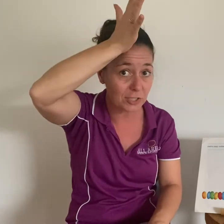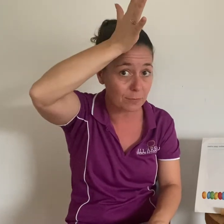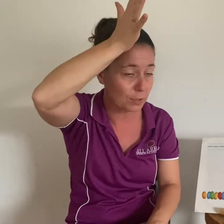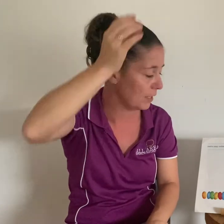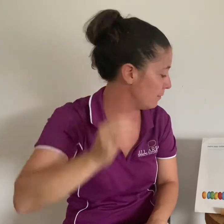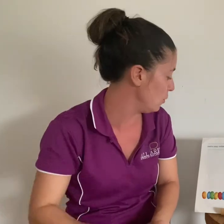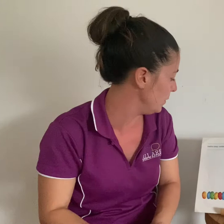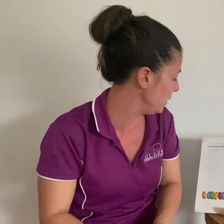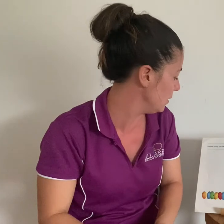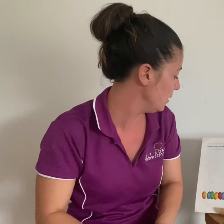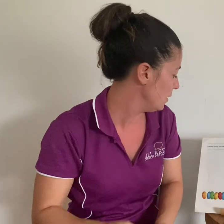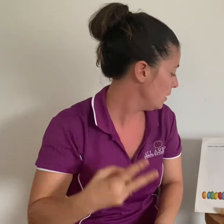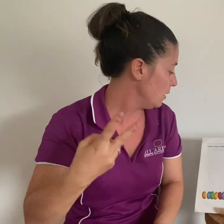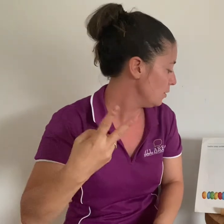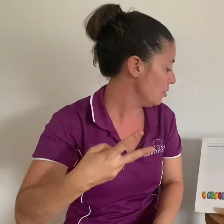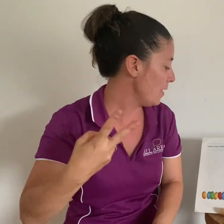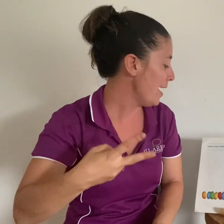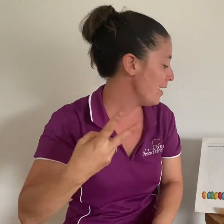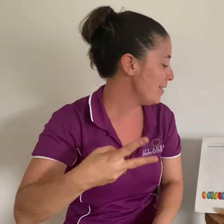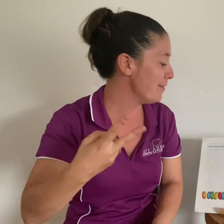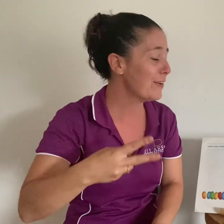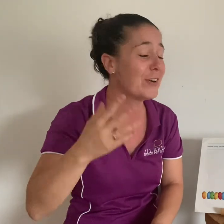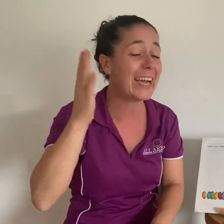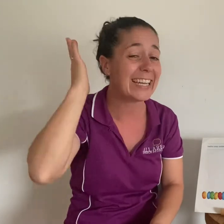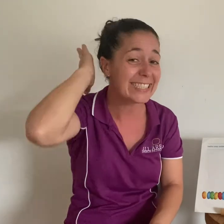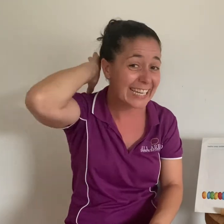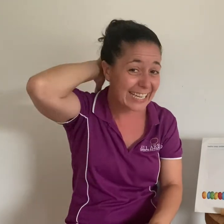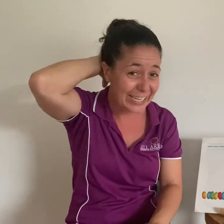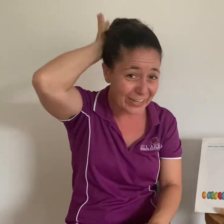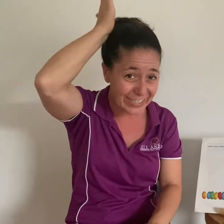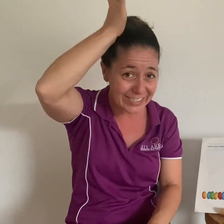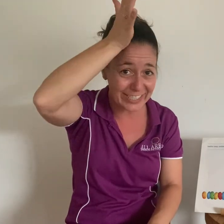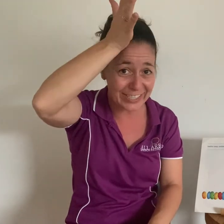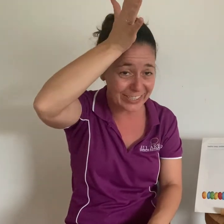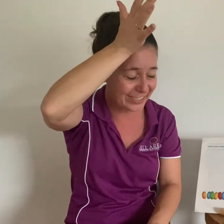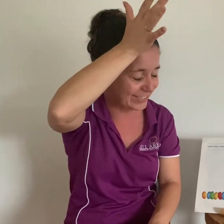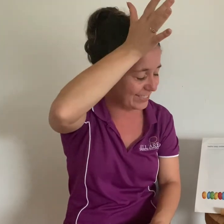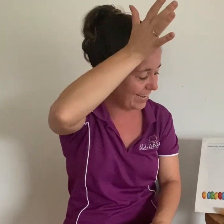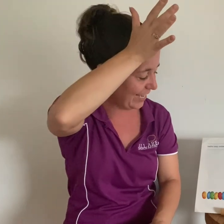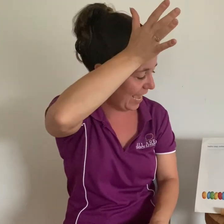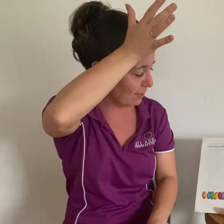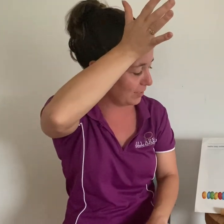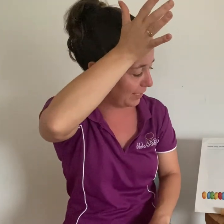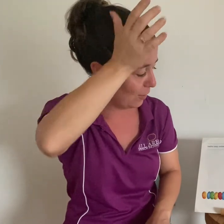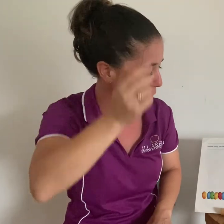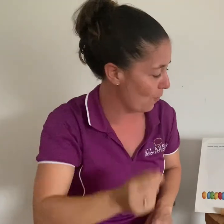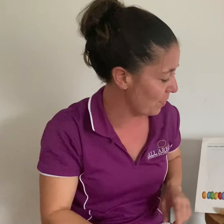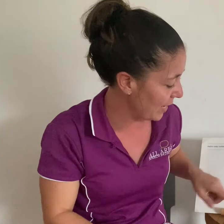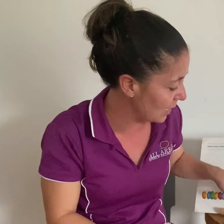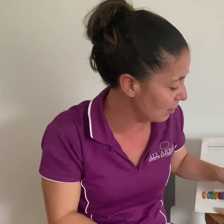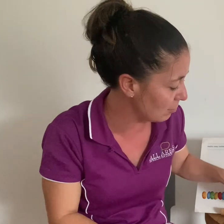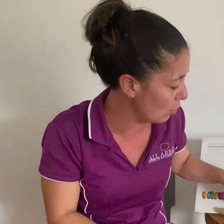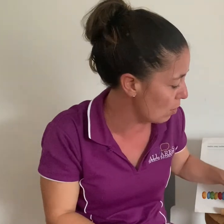of moving it forward 12 crazy cockatoos counting on their claws